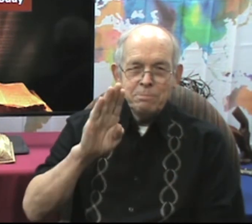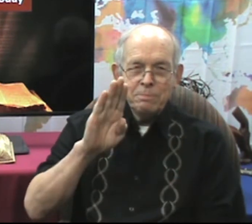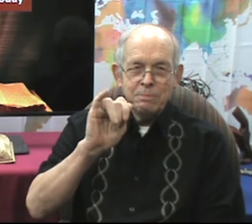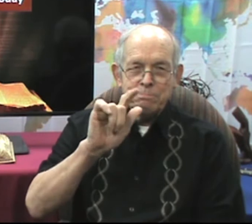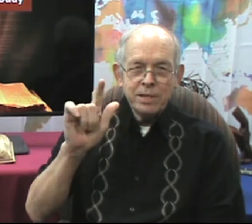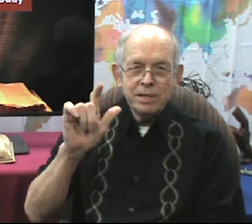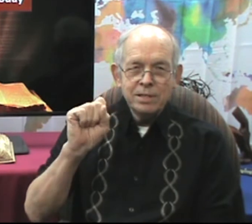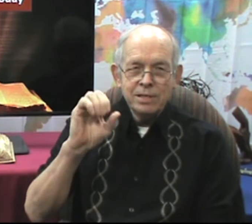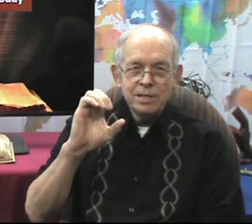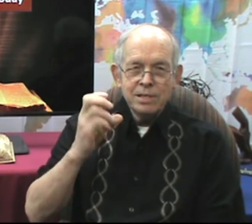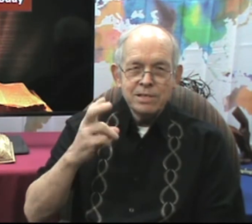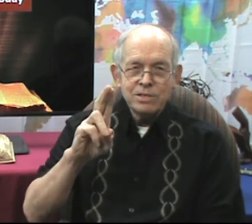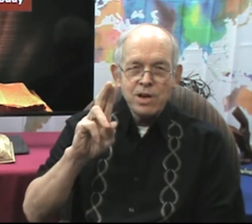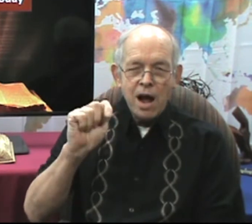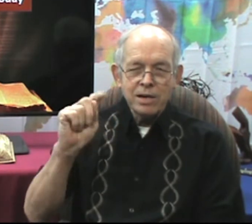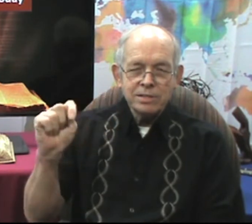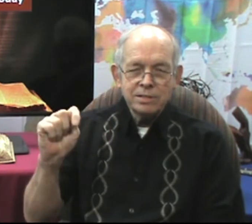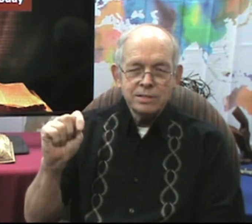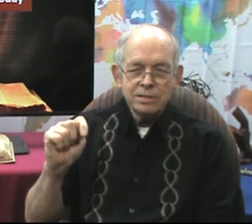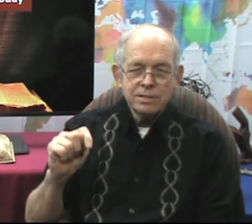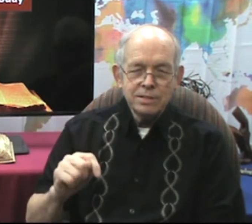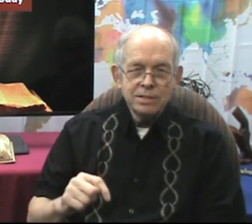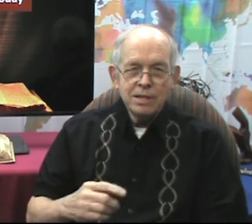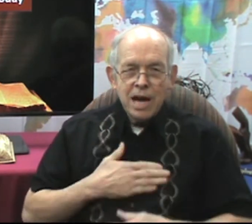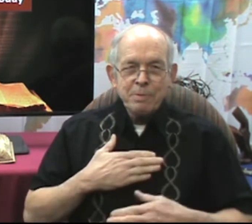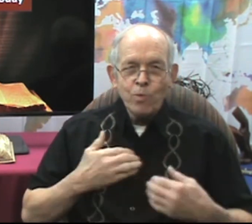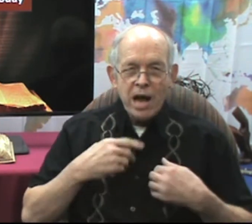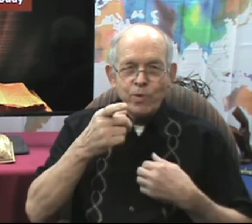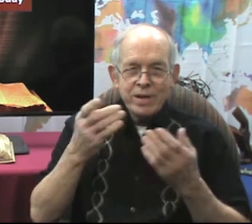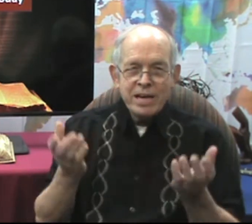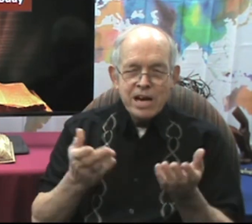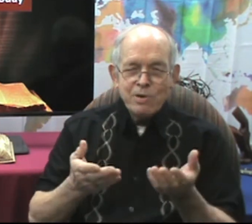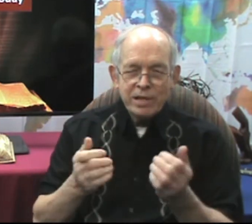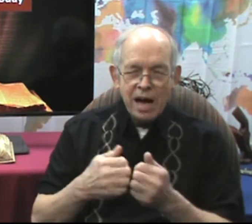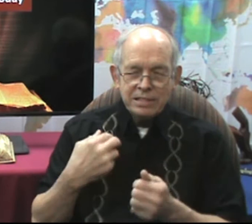is Bill Shack. Happy to have you here with us.